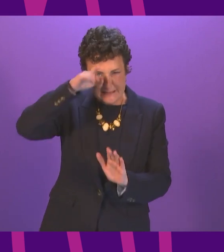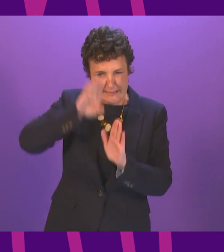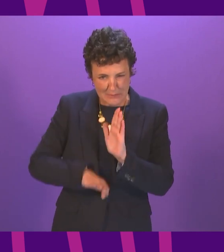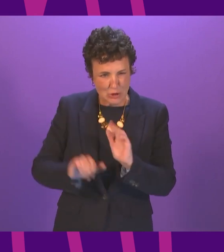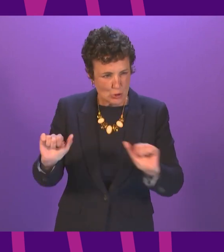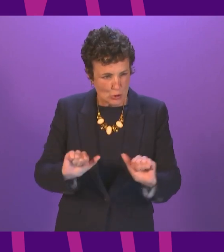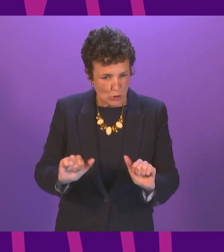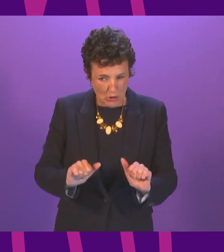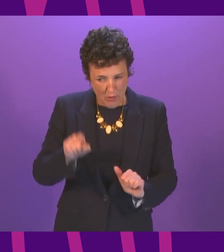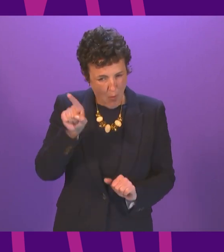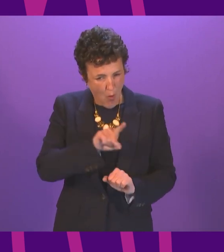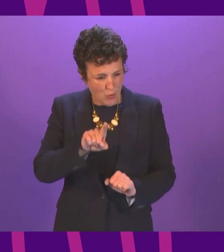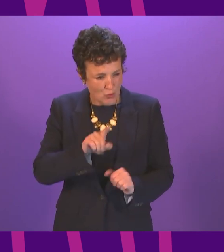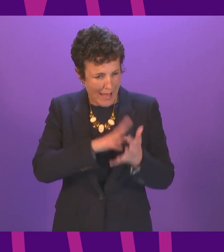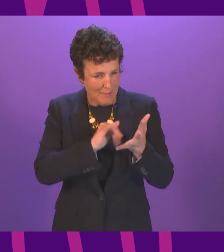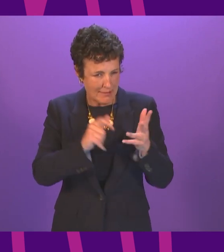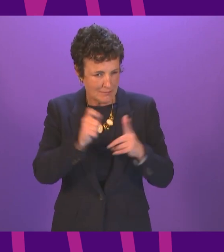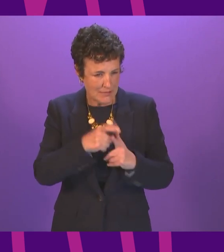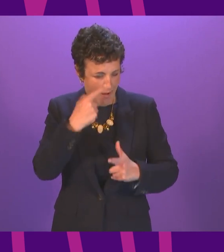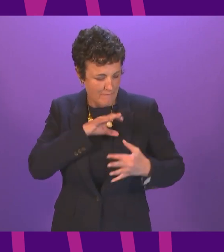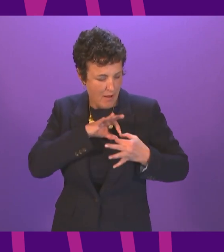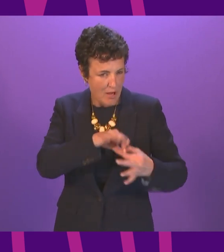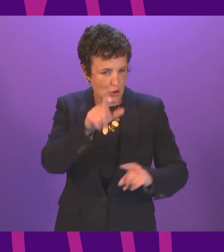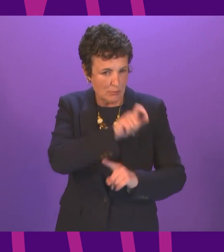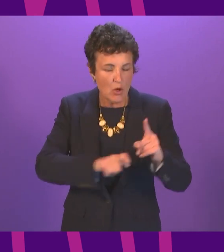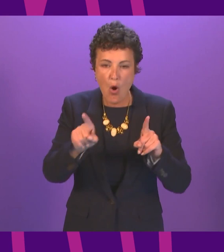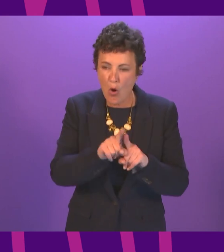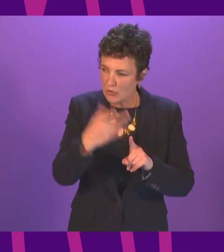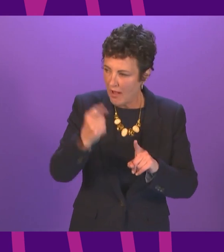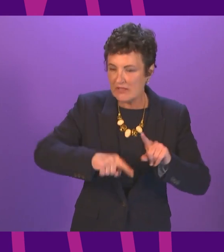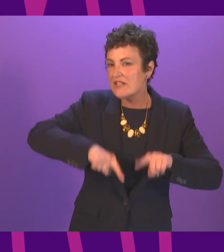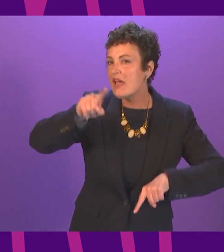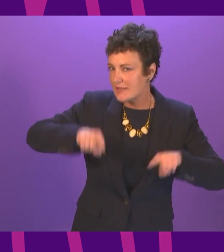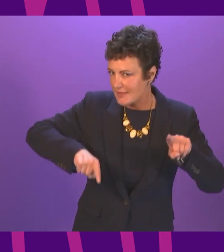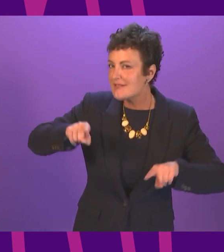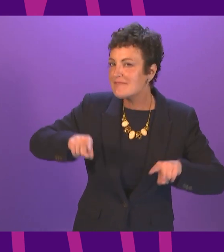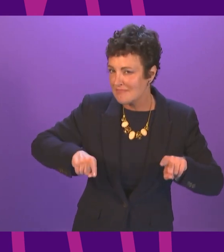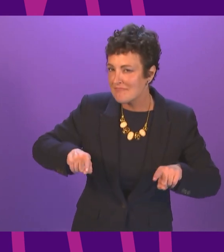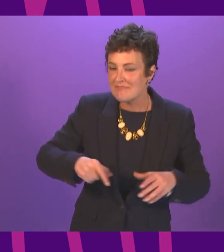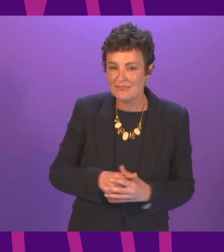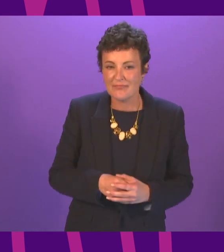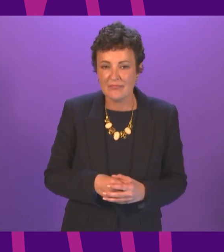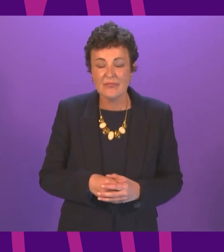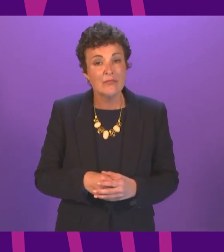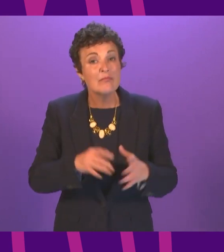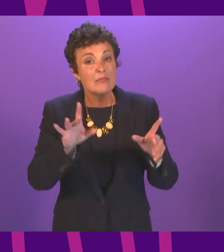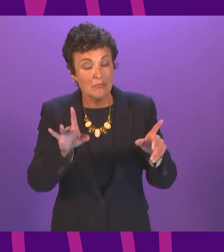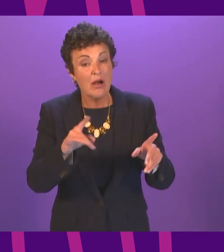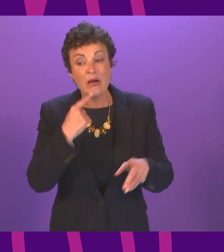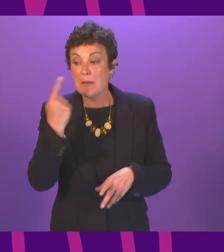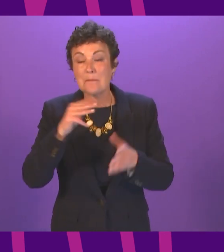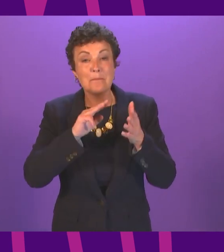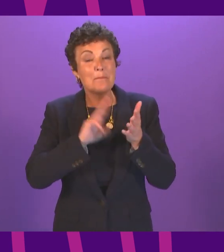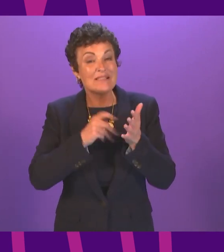communities and there's a diversity here as well and I particularly like to emphasize the contribution made by Mr.